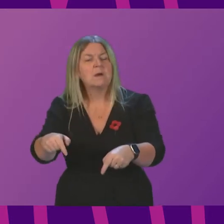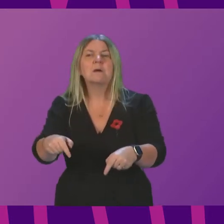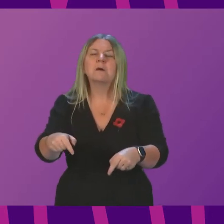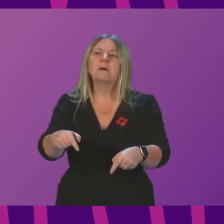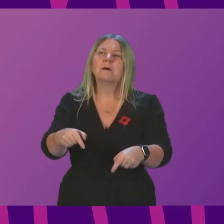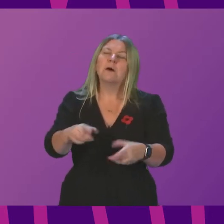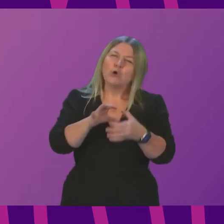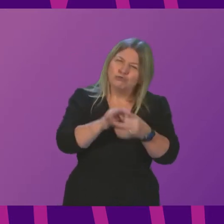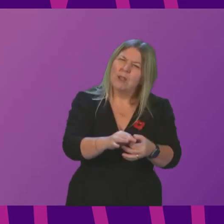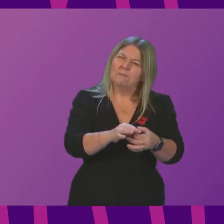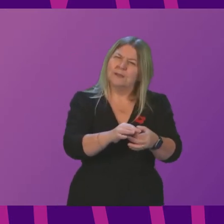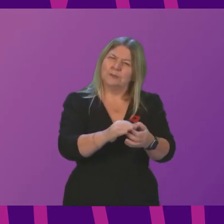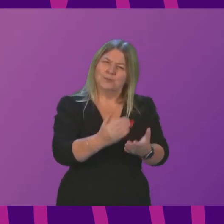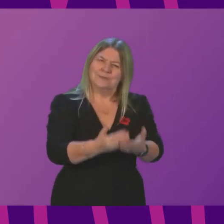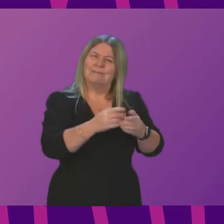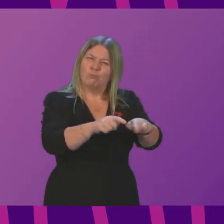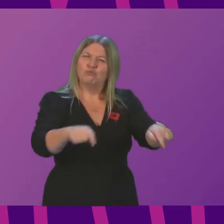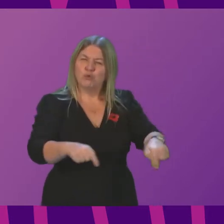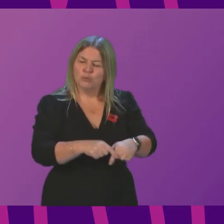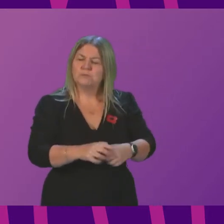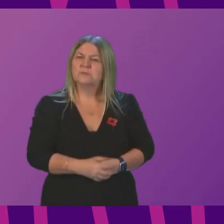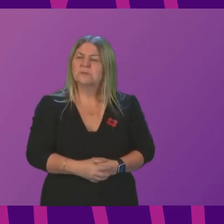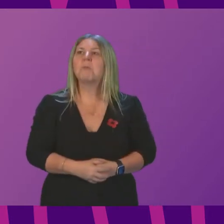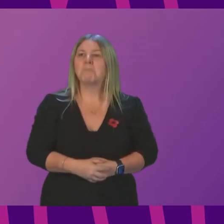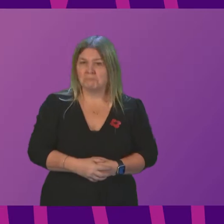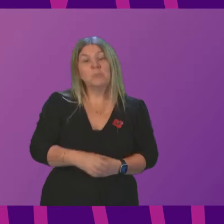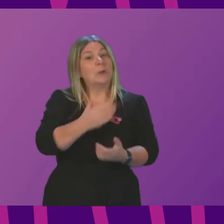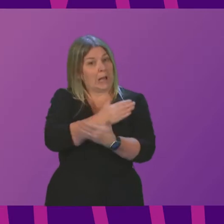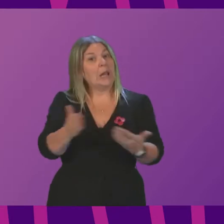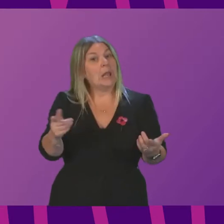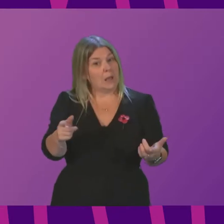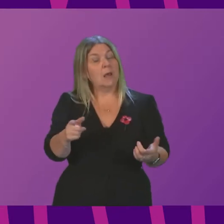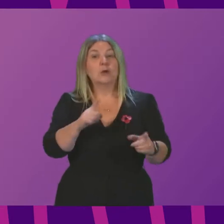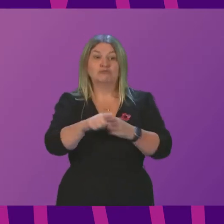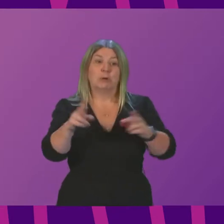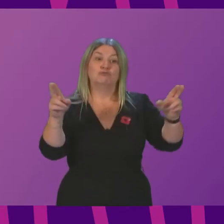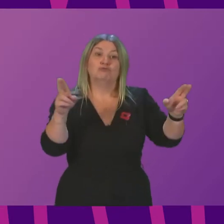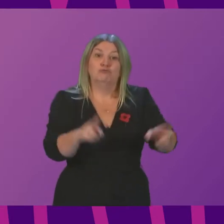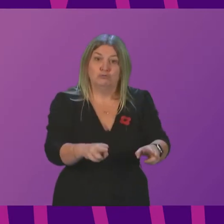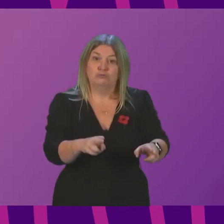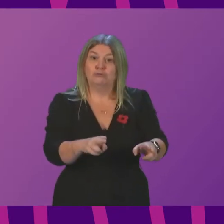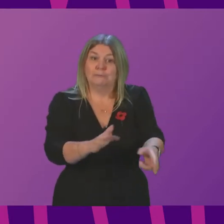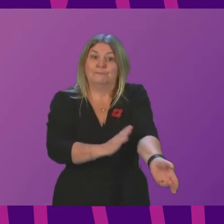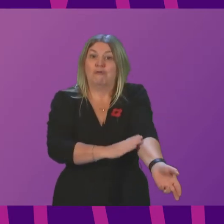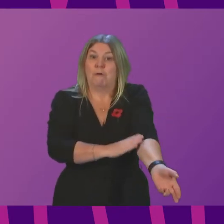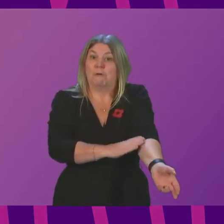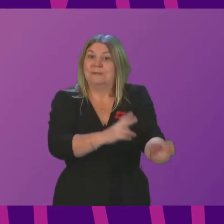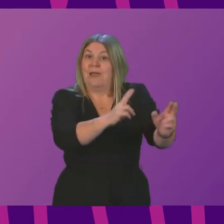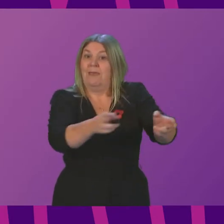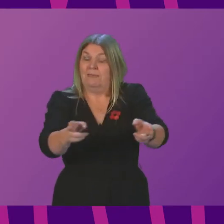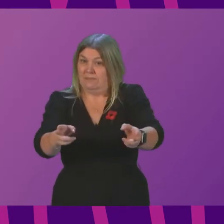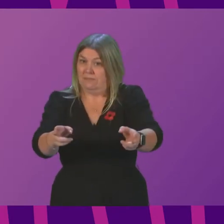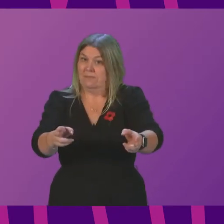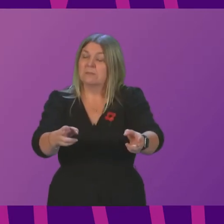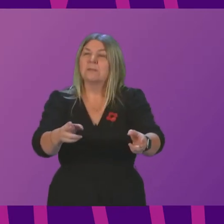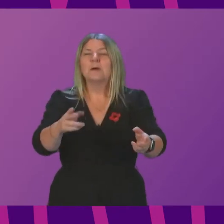clear on the benefits that safer drug consumption facilities would bring to reducing drug-related deaths in Scotland. And we are actively exploring how we